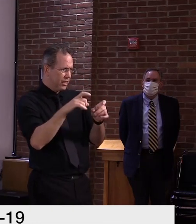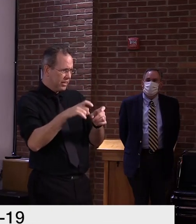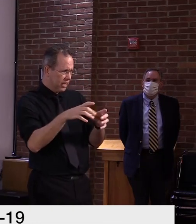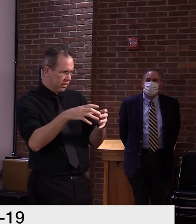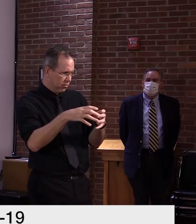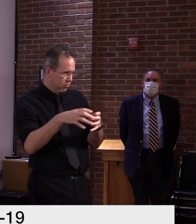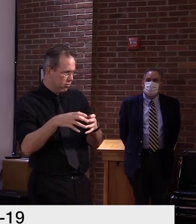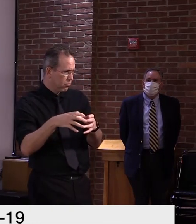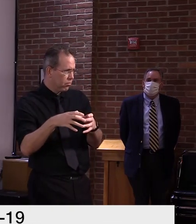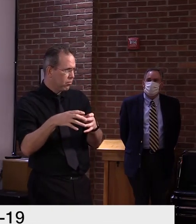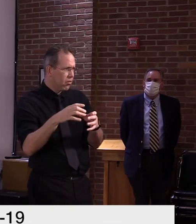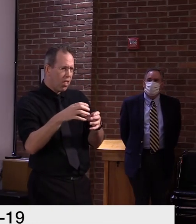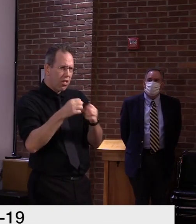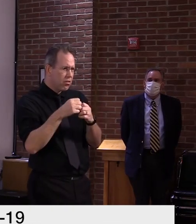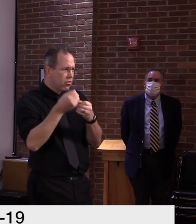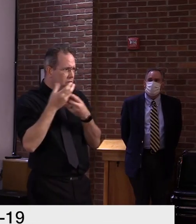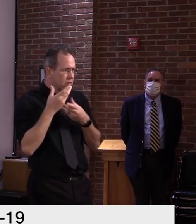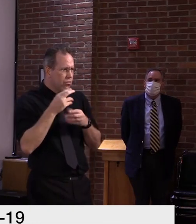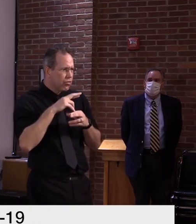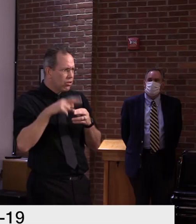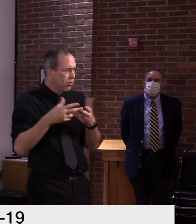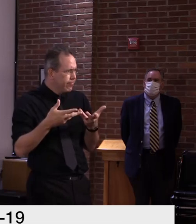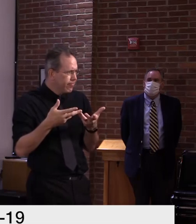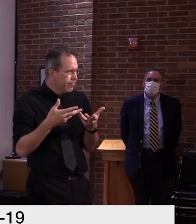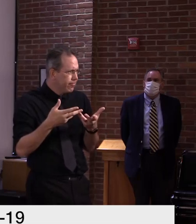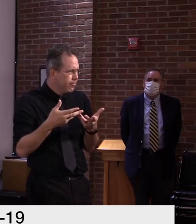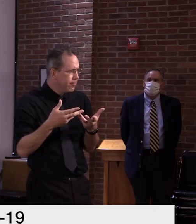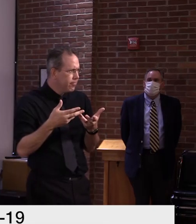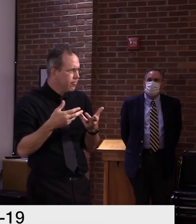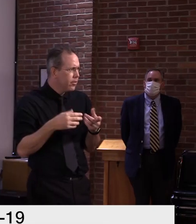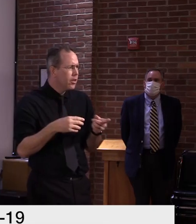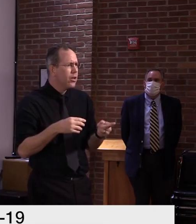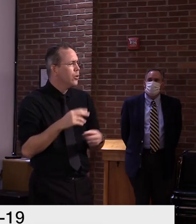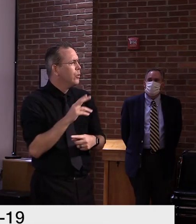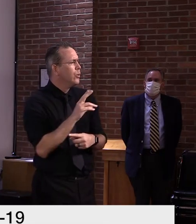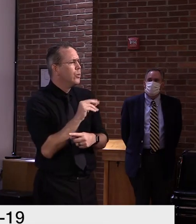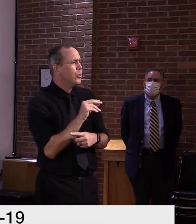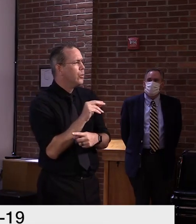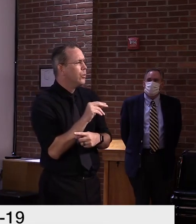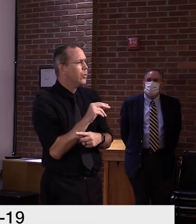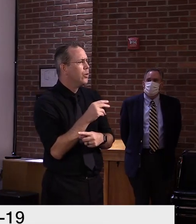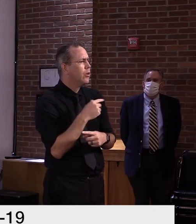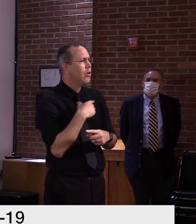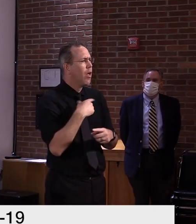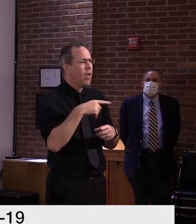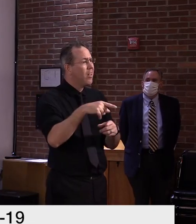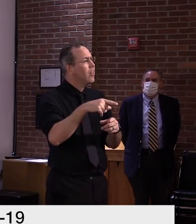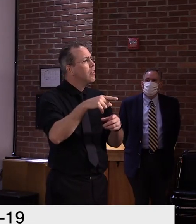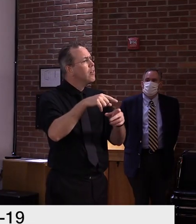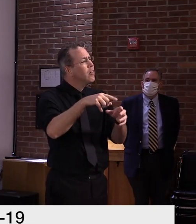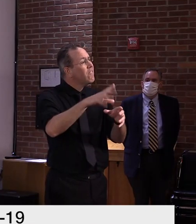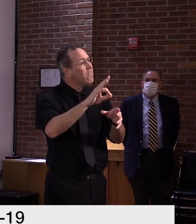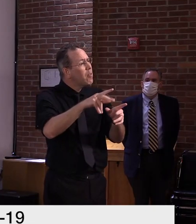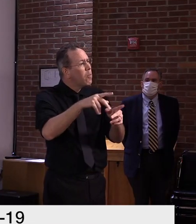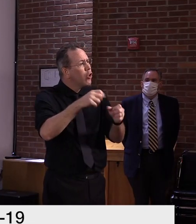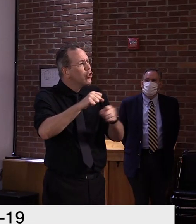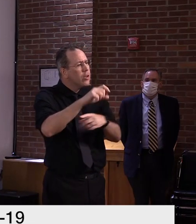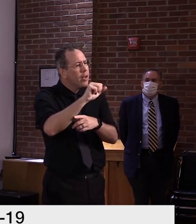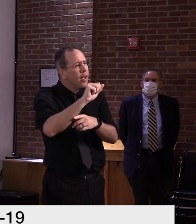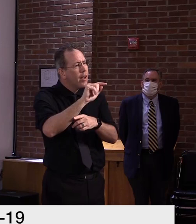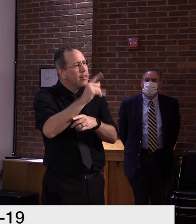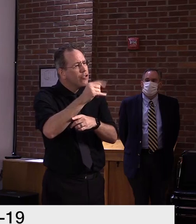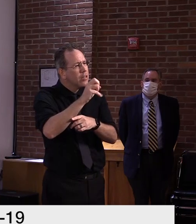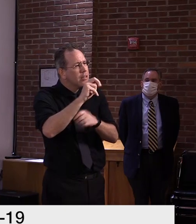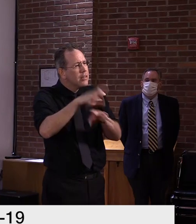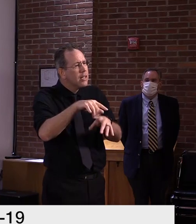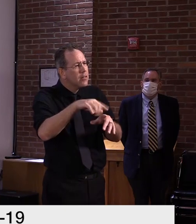in more quickly than, than they are. No. Okay. Um, on the antigen testing, um, you said it's not for,